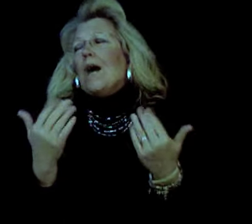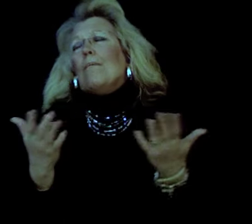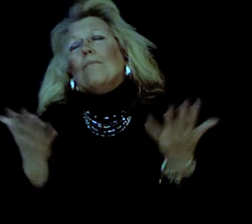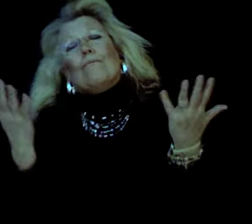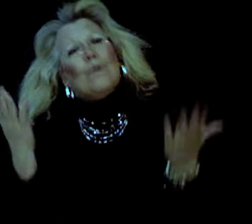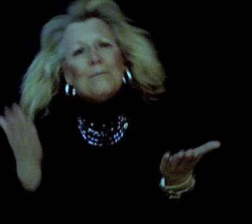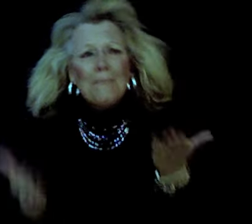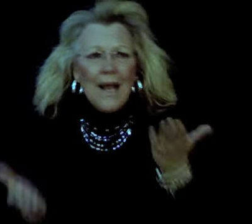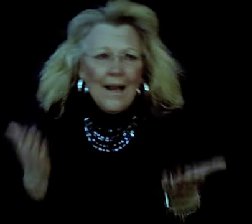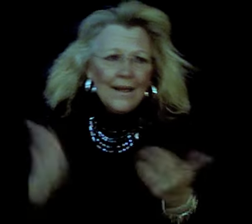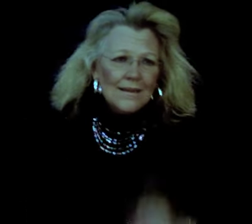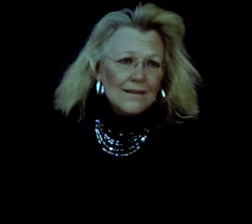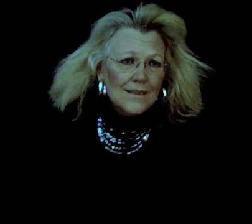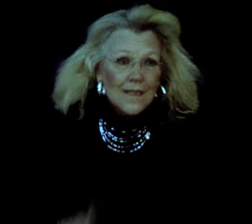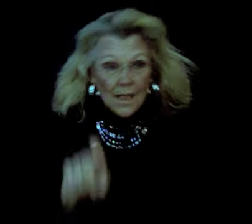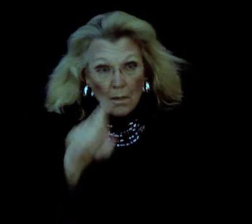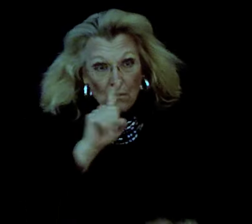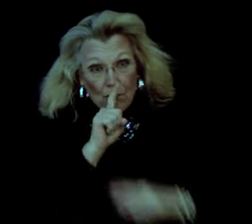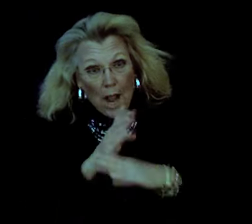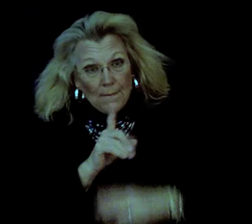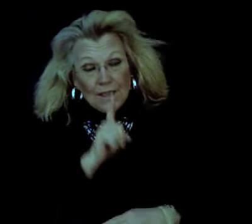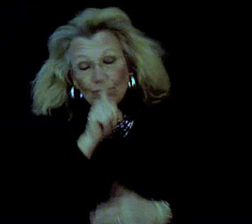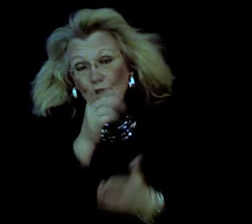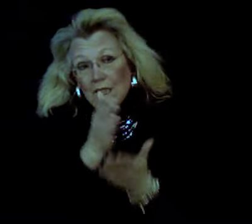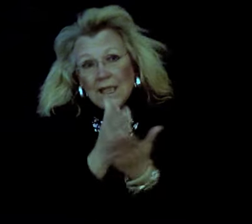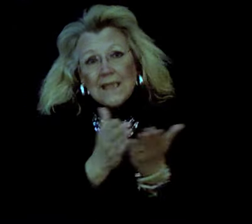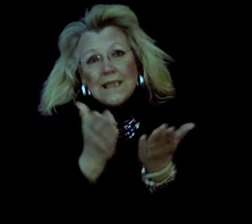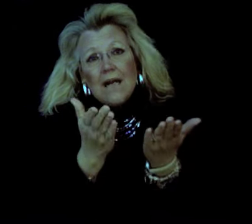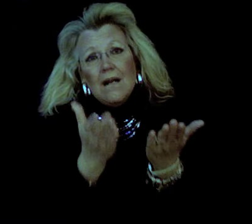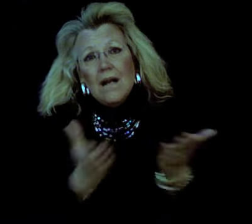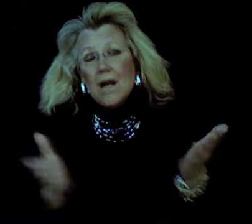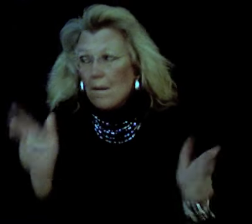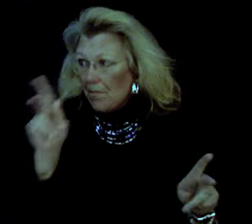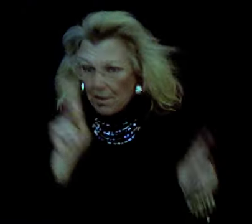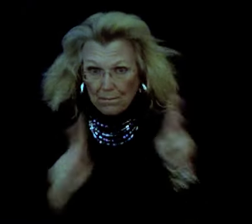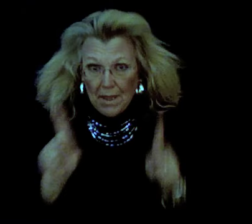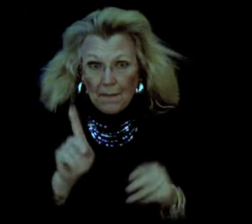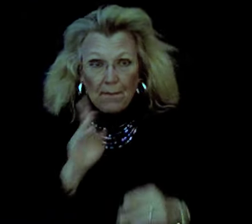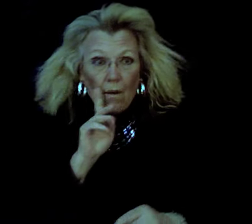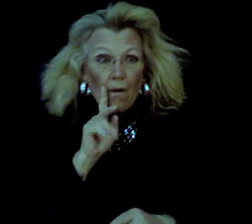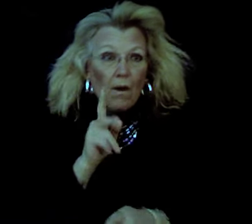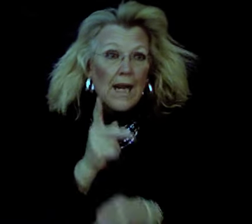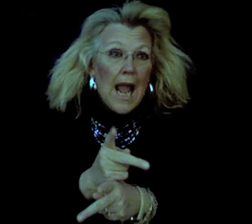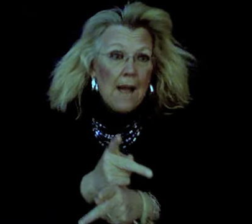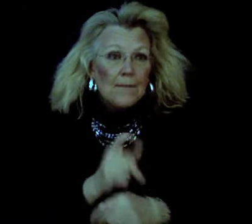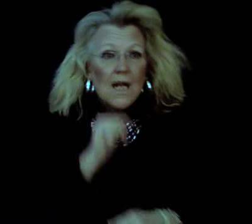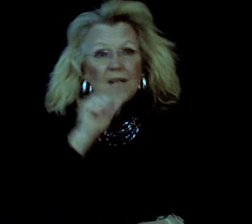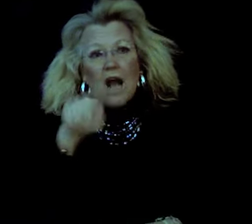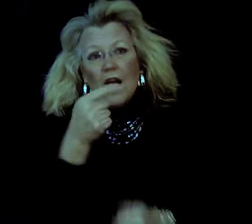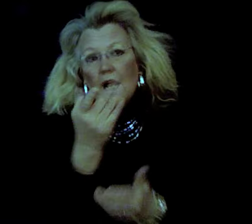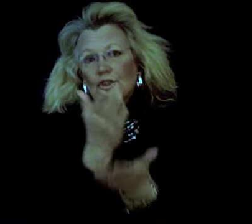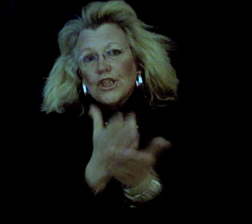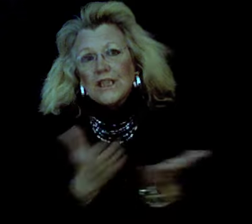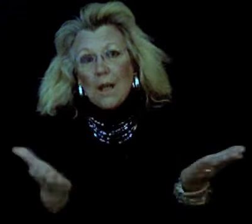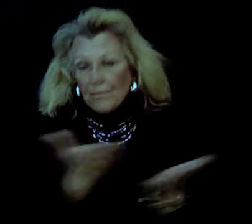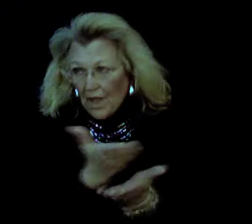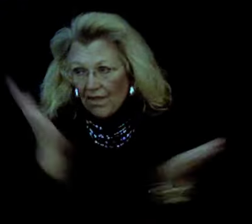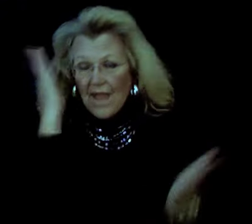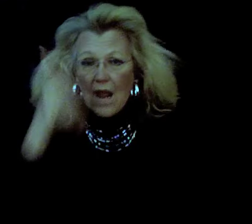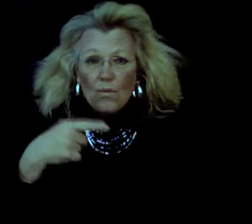call what may Promise really something people have heard Not just something they